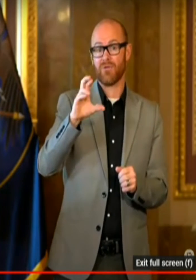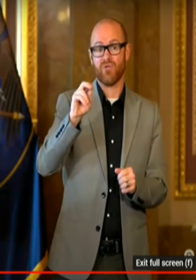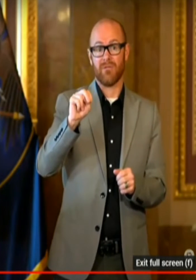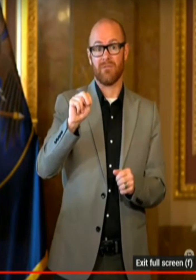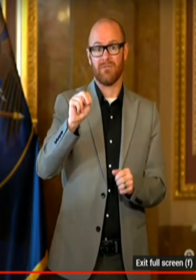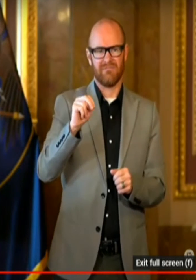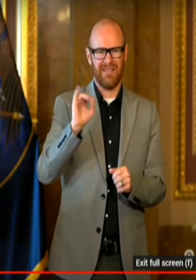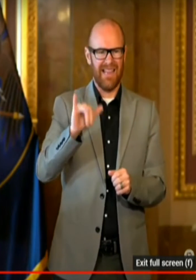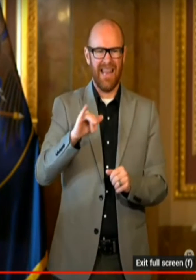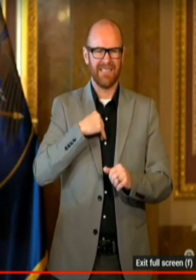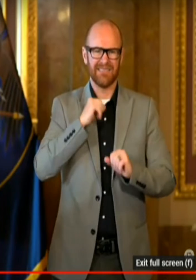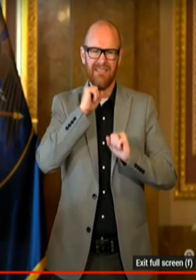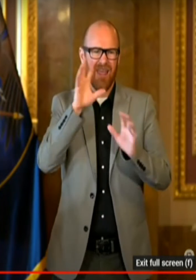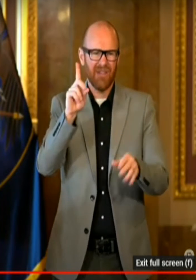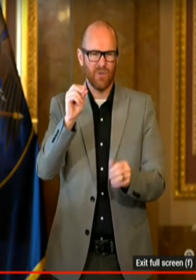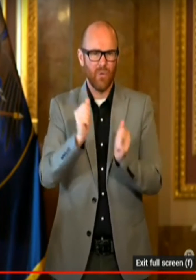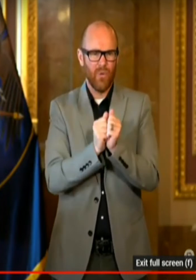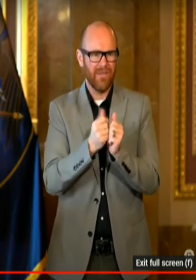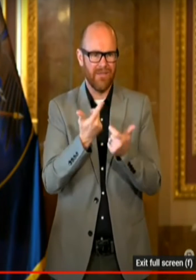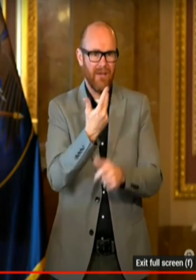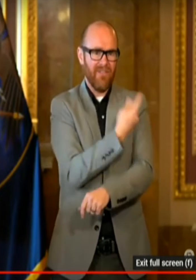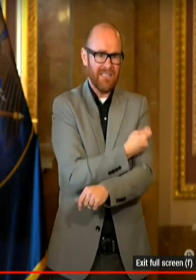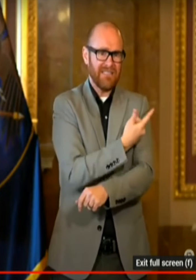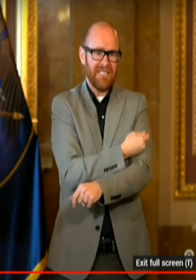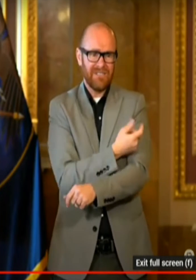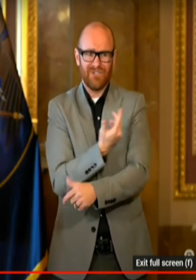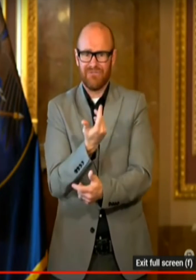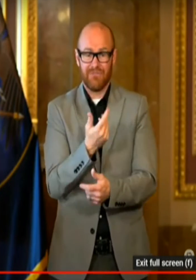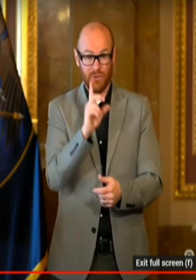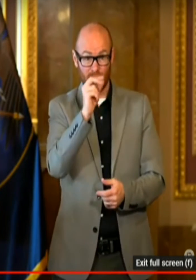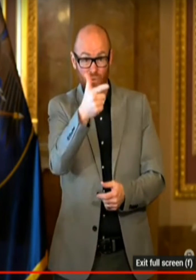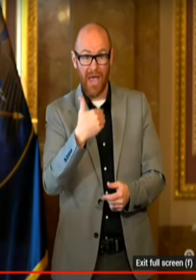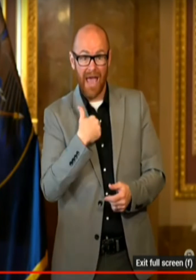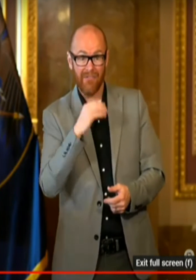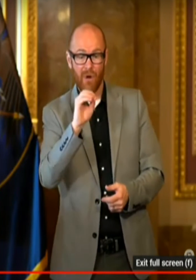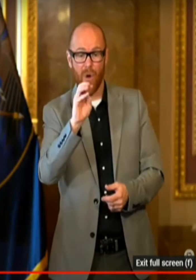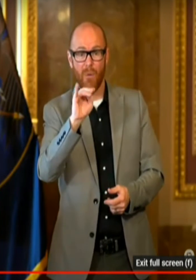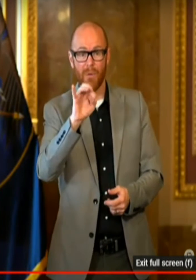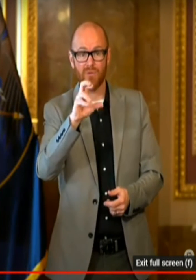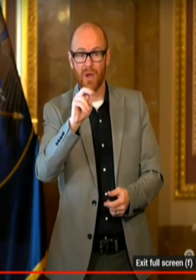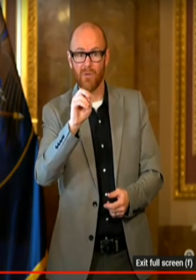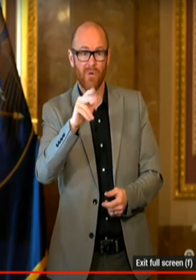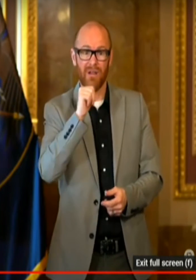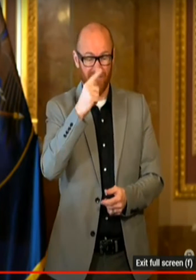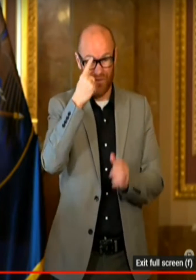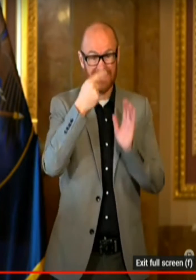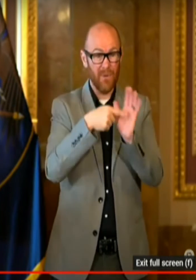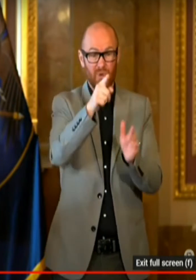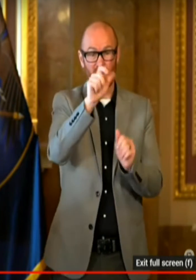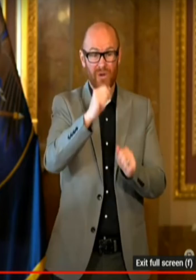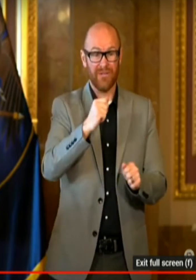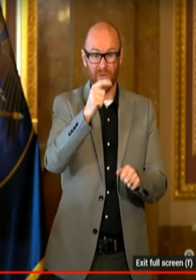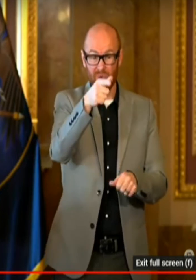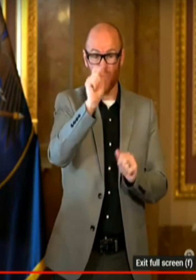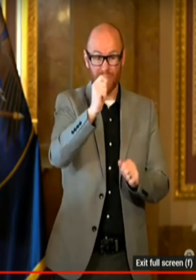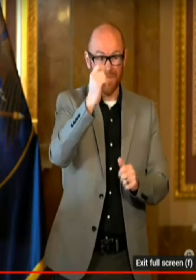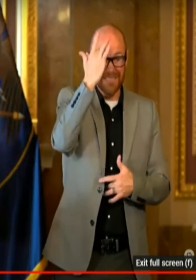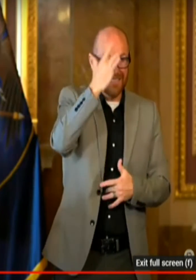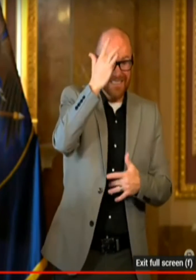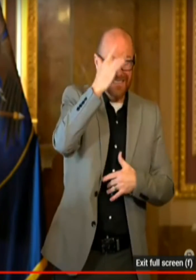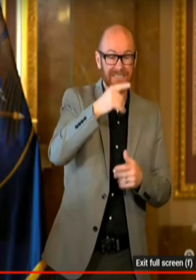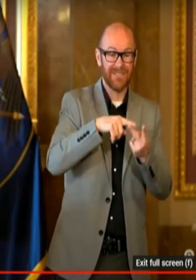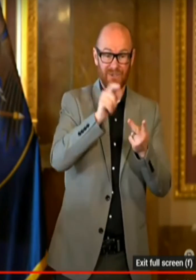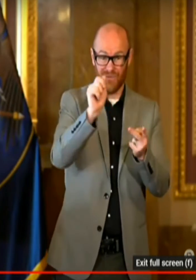nothing to do with whether you actually had Omicron or not, or were spreading Omicron. So you could be sick. You could have COVID. You could be spreading